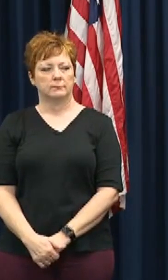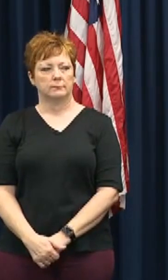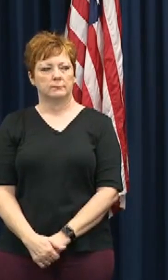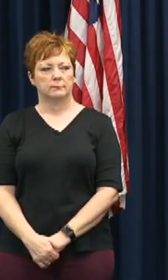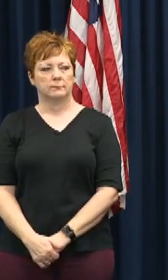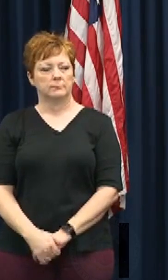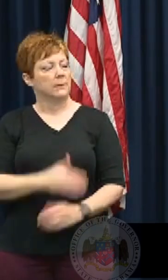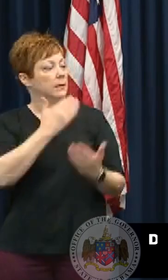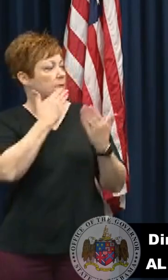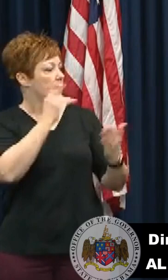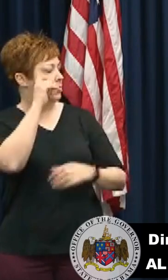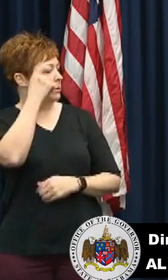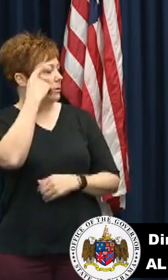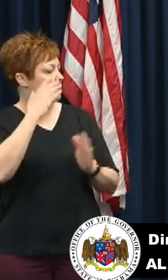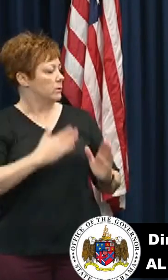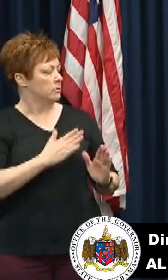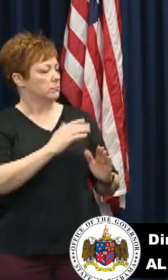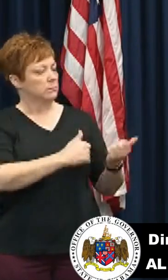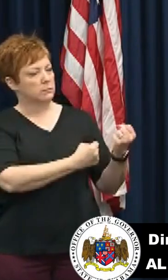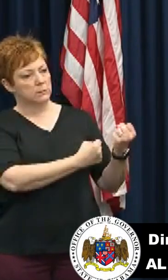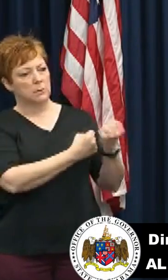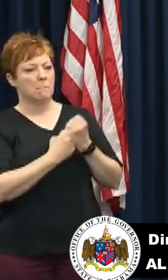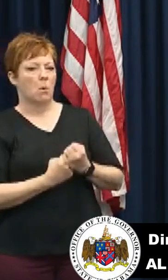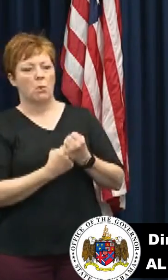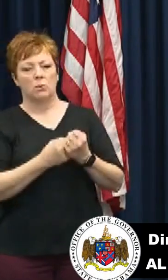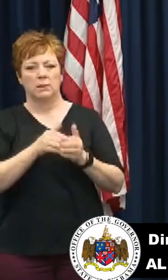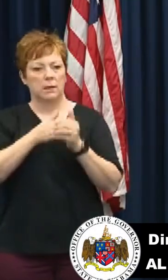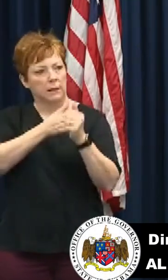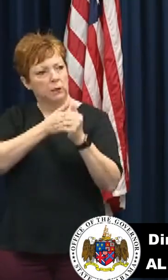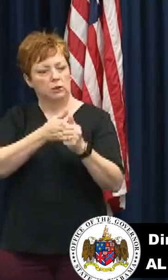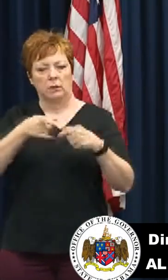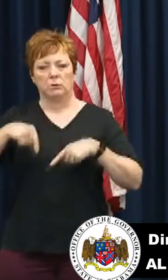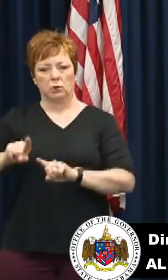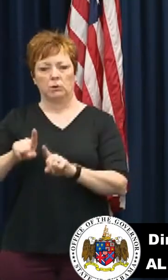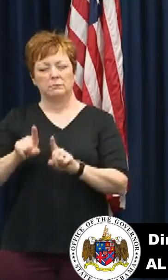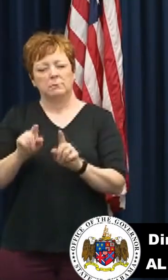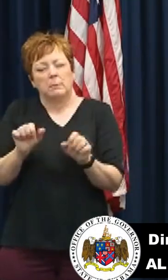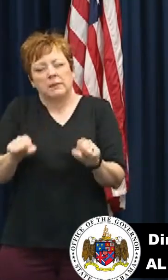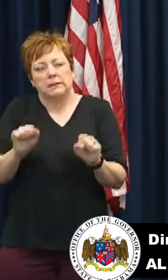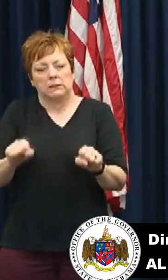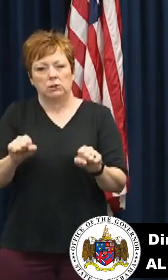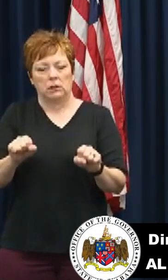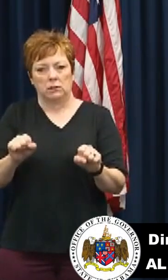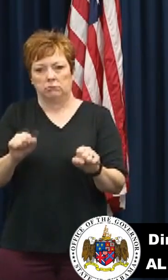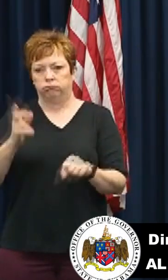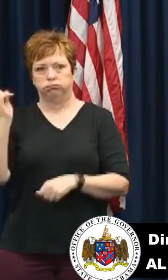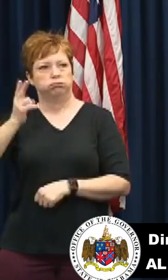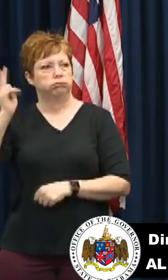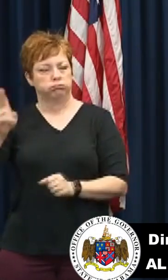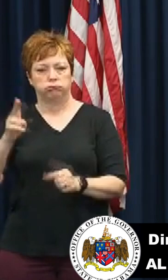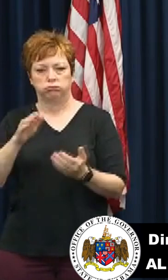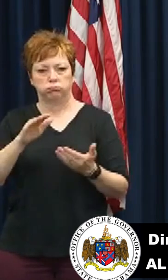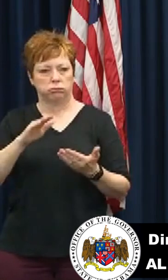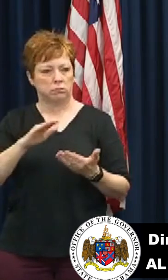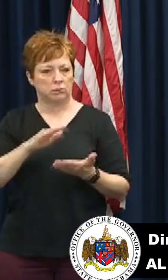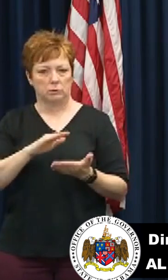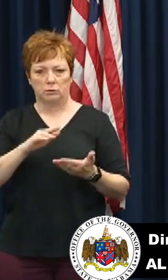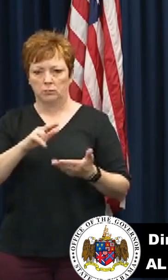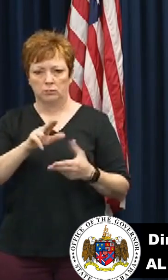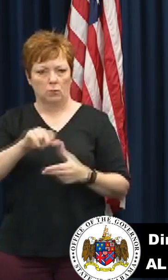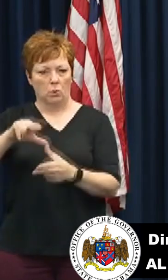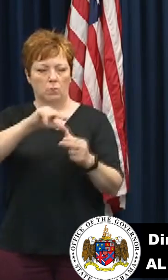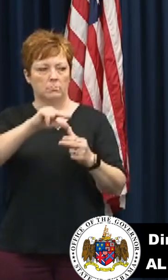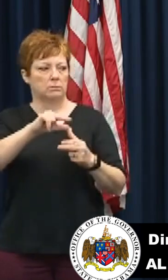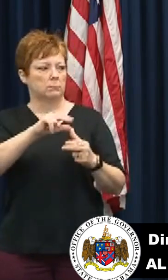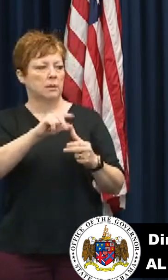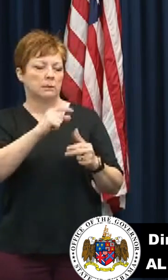Thank you, Governor Ivey, for your support and leadership during this potentially historic storm, and I echo your appreciation to President